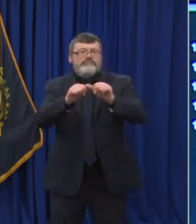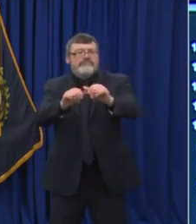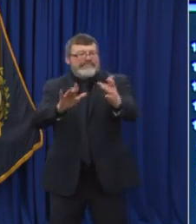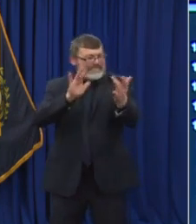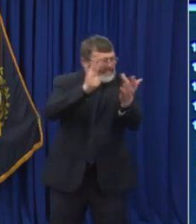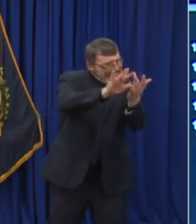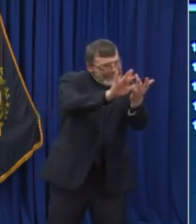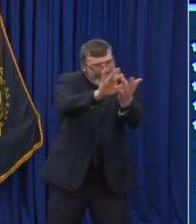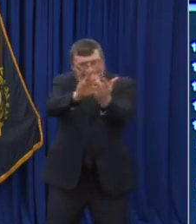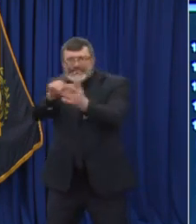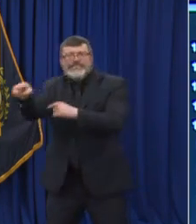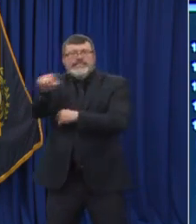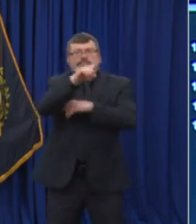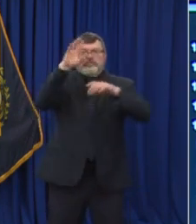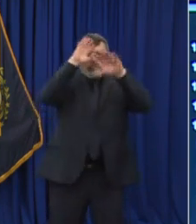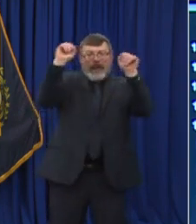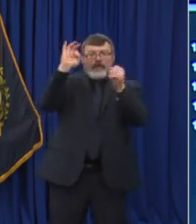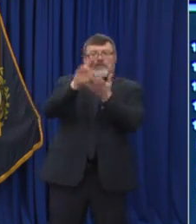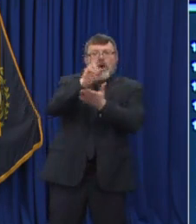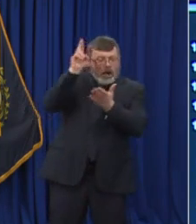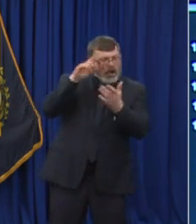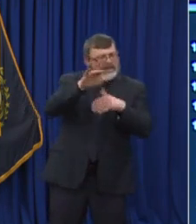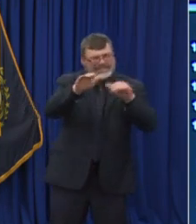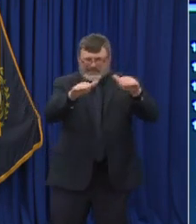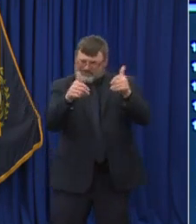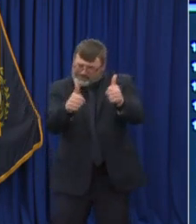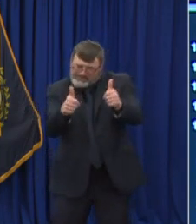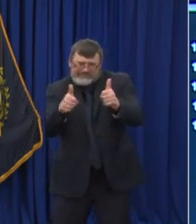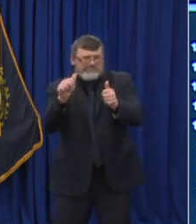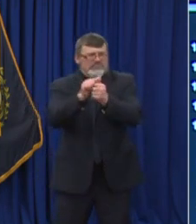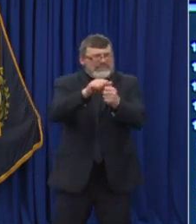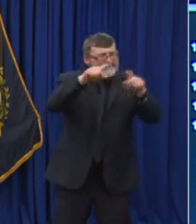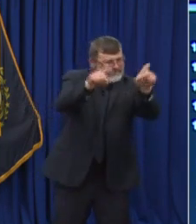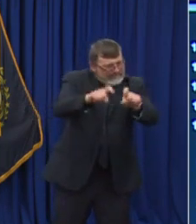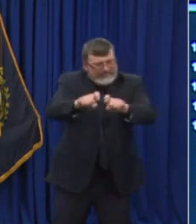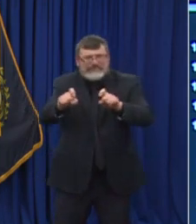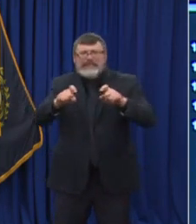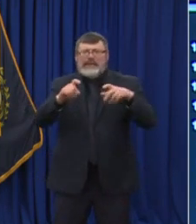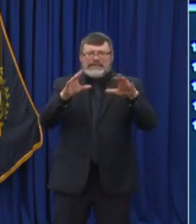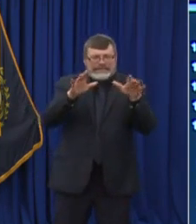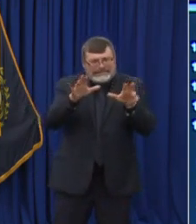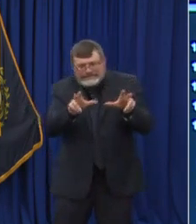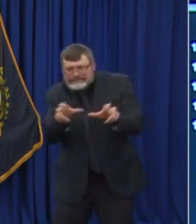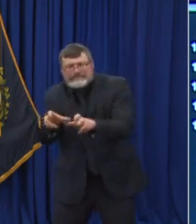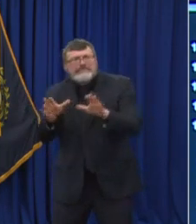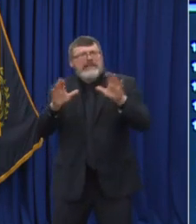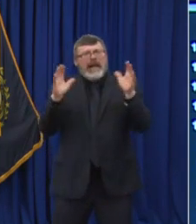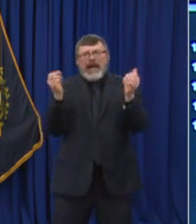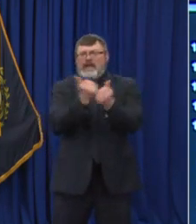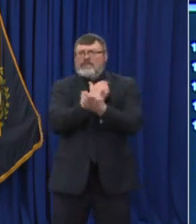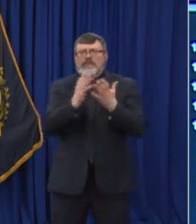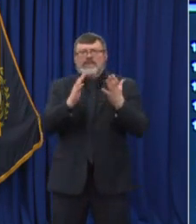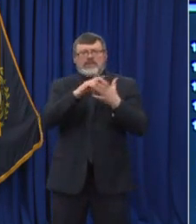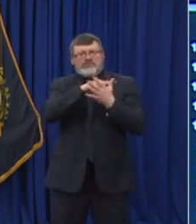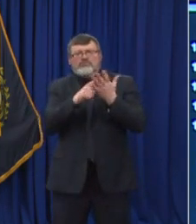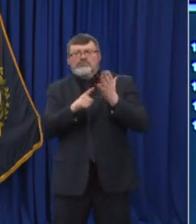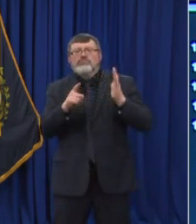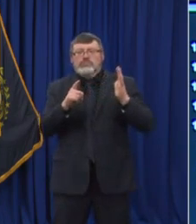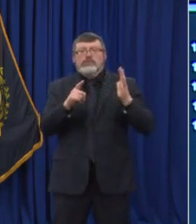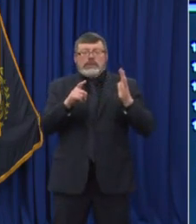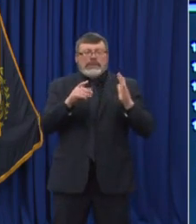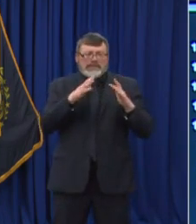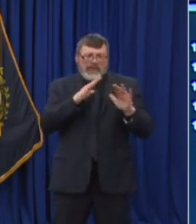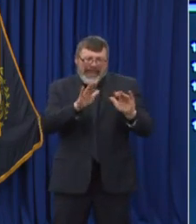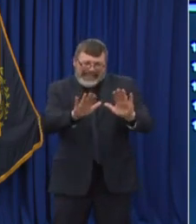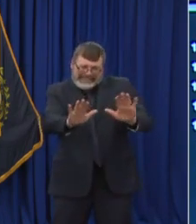terrific. But I think it's more just a factor of the students getting a bit of COVID fatigue. But we all have to stay very disciplined with social distancing, minimizing the social